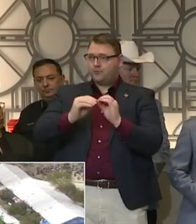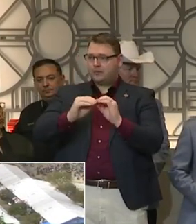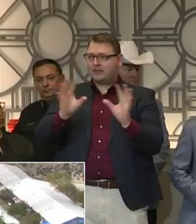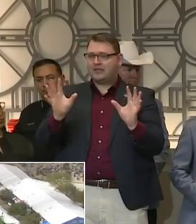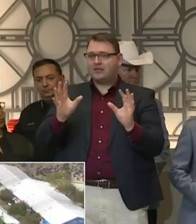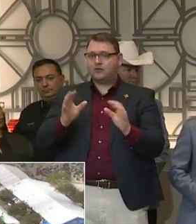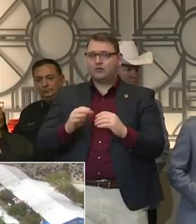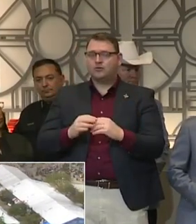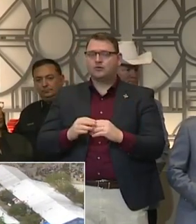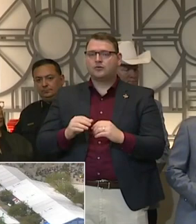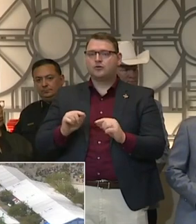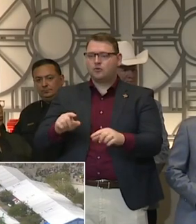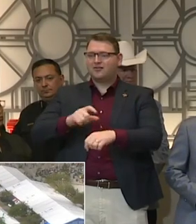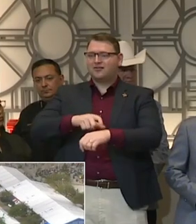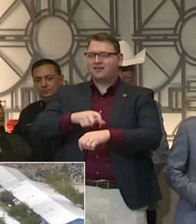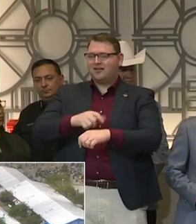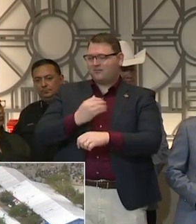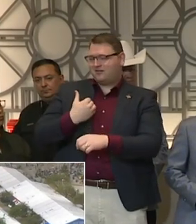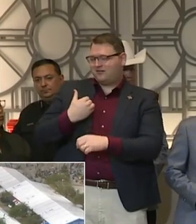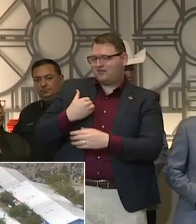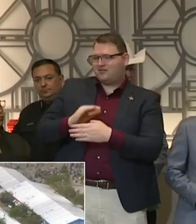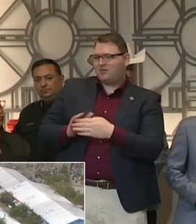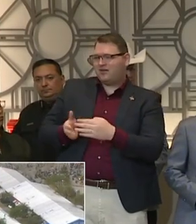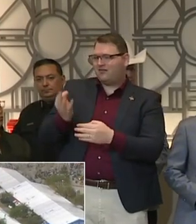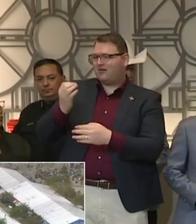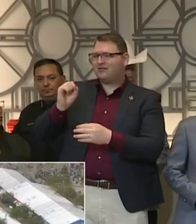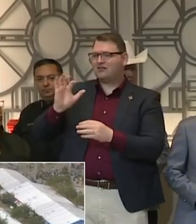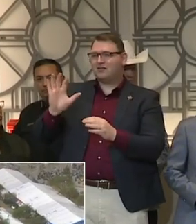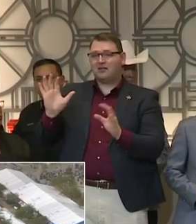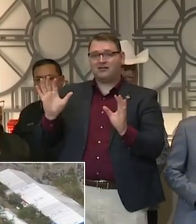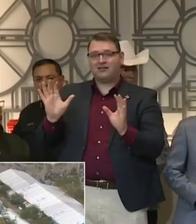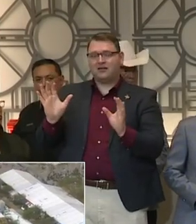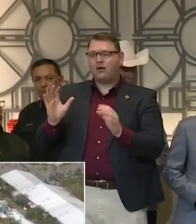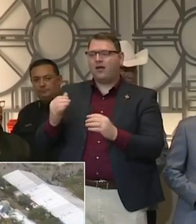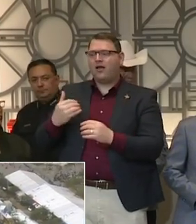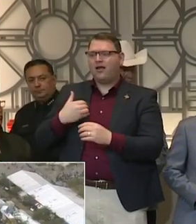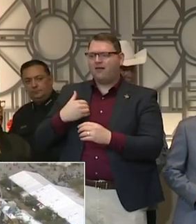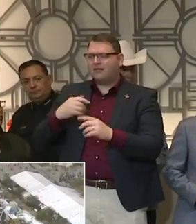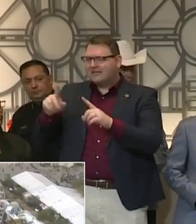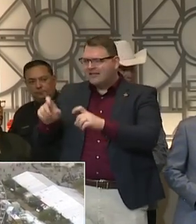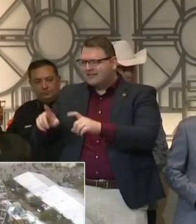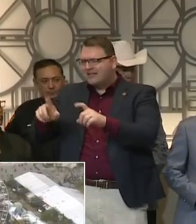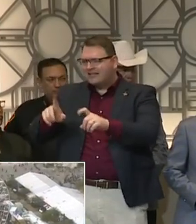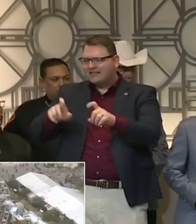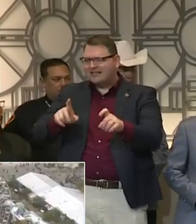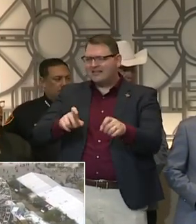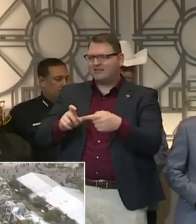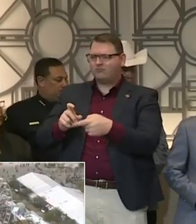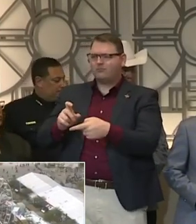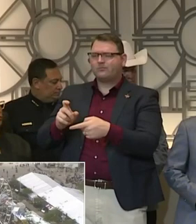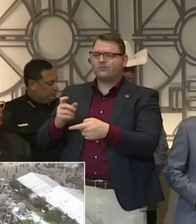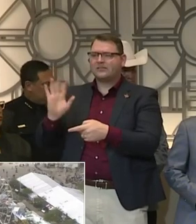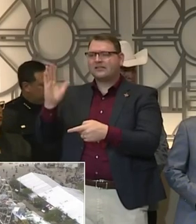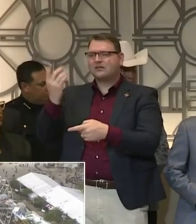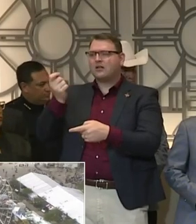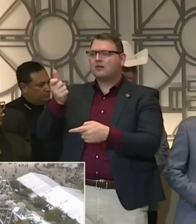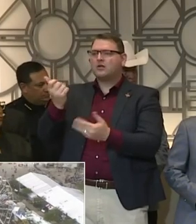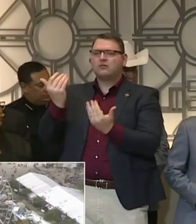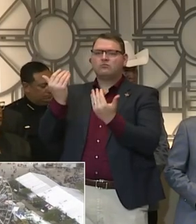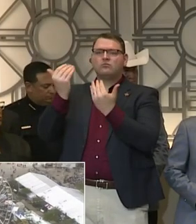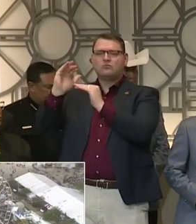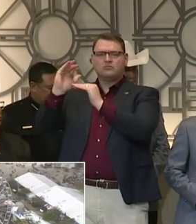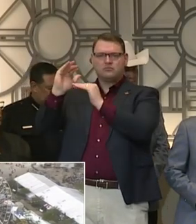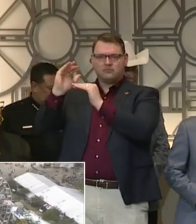it became very evident that we are facing limitations as to our testing capability. And I've mentioned